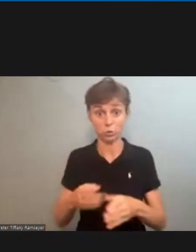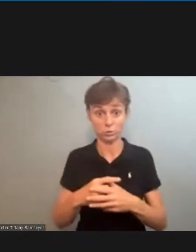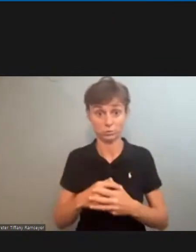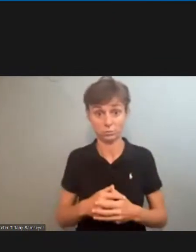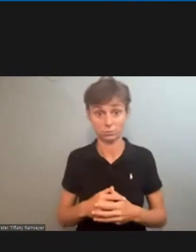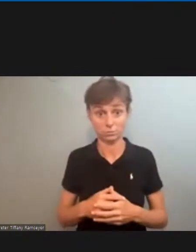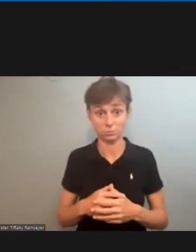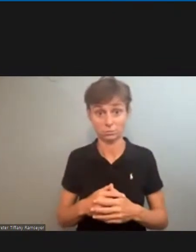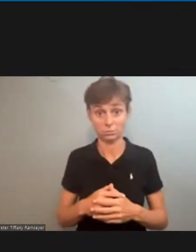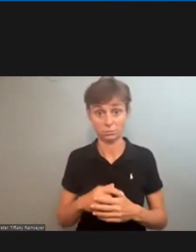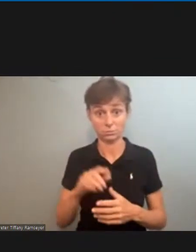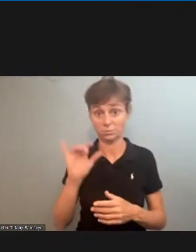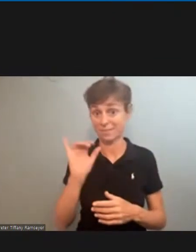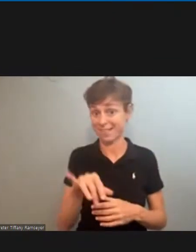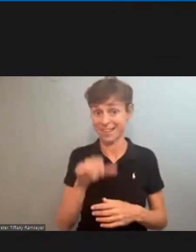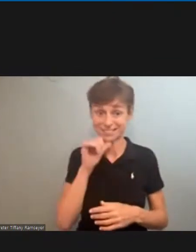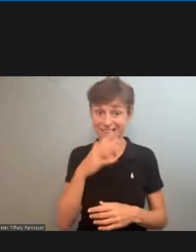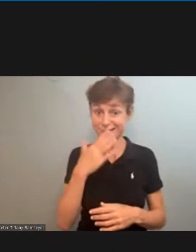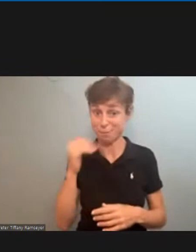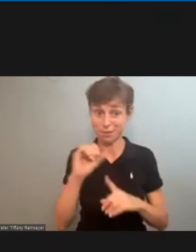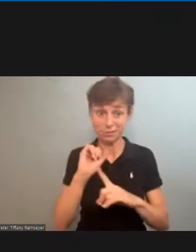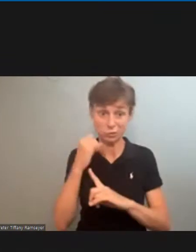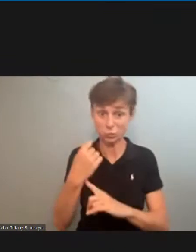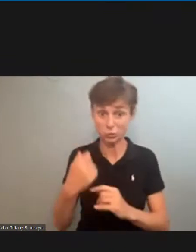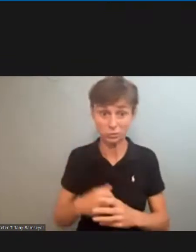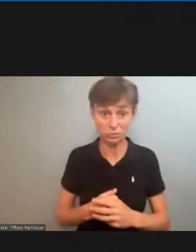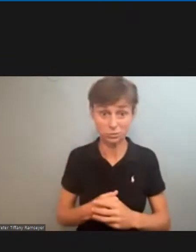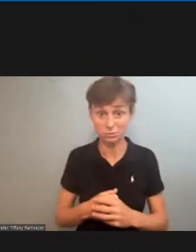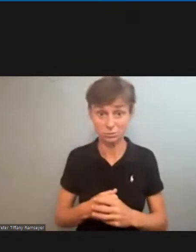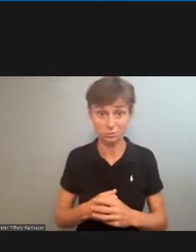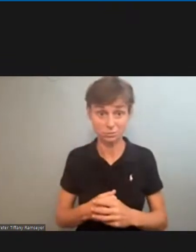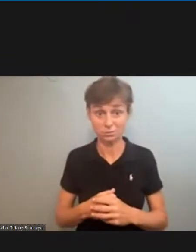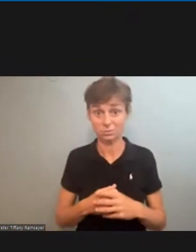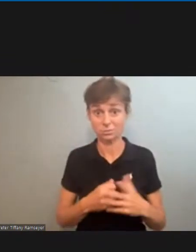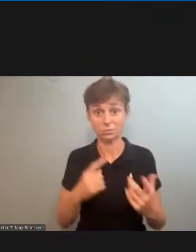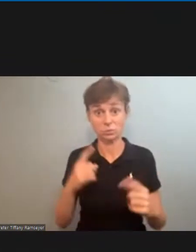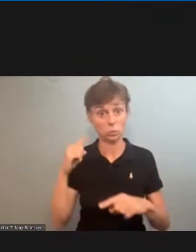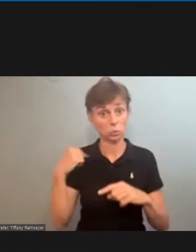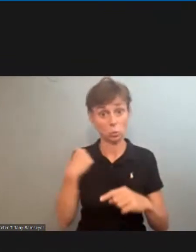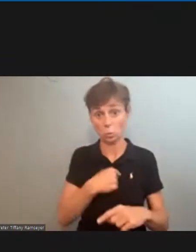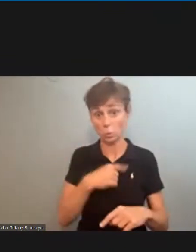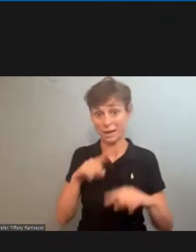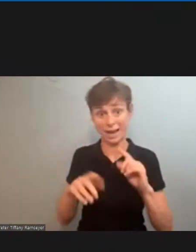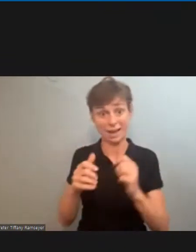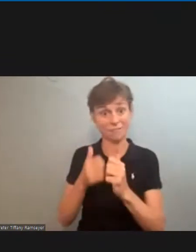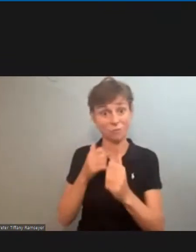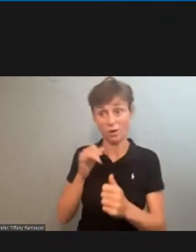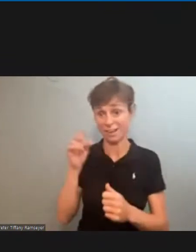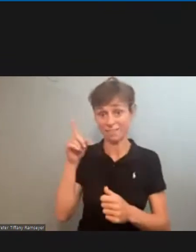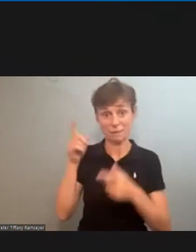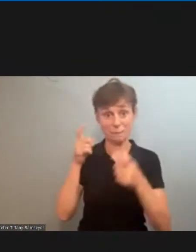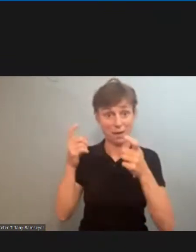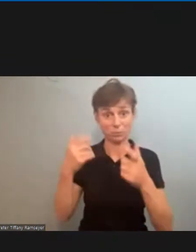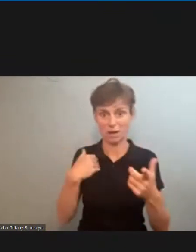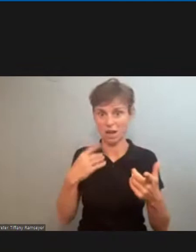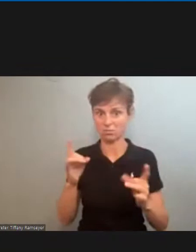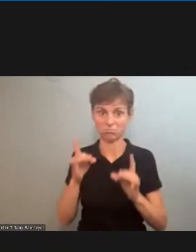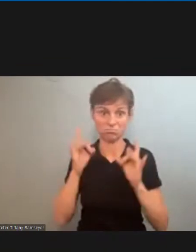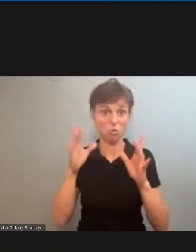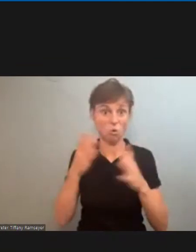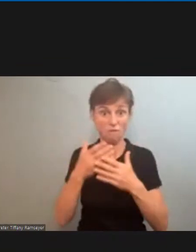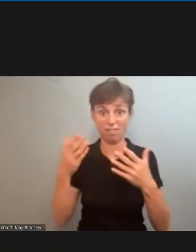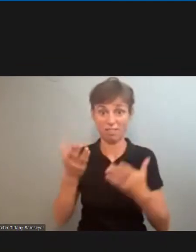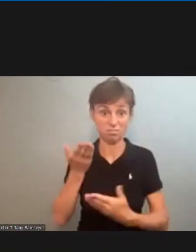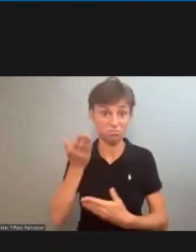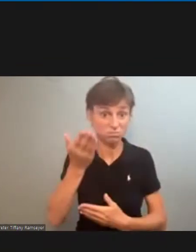to be if we can avoid being there we can't avoid being there if management has egregious proposals on the table things that we won't agree to and things that they won't